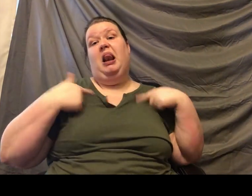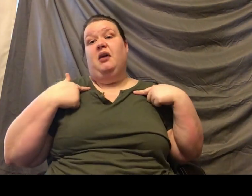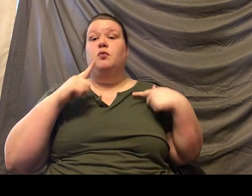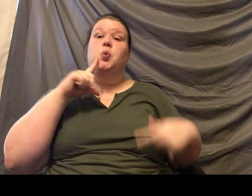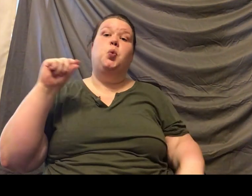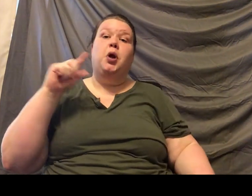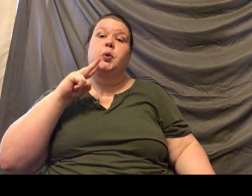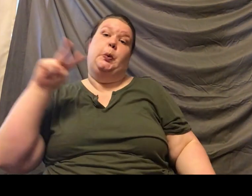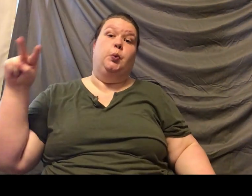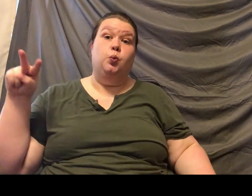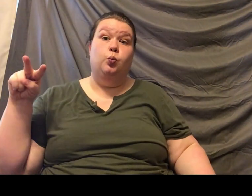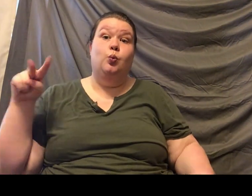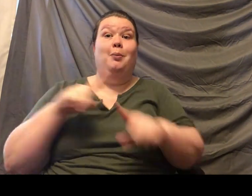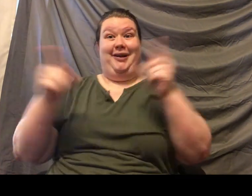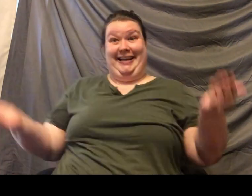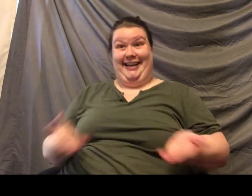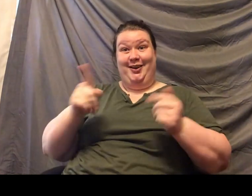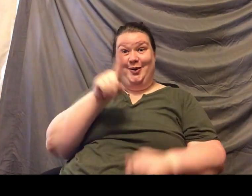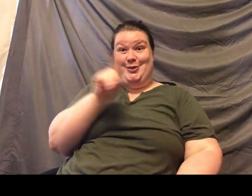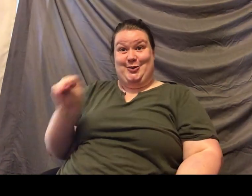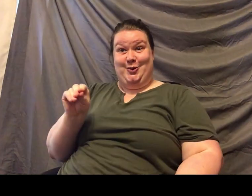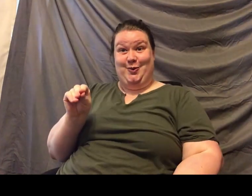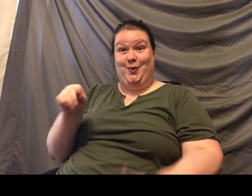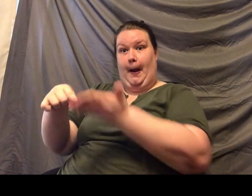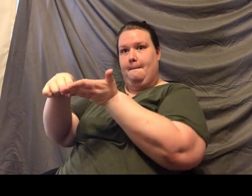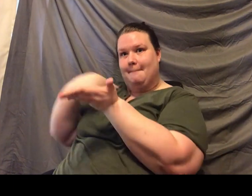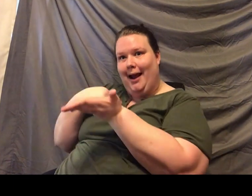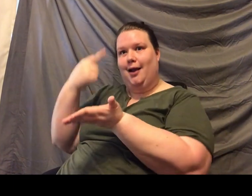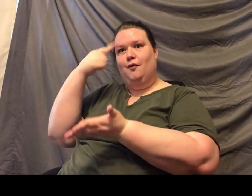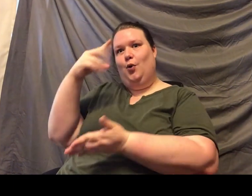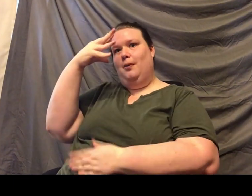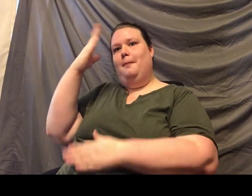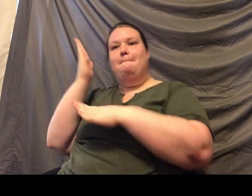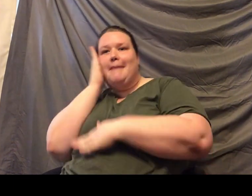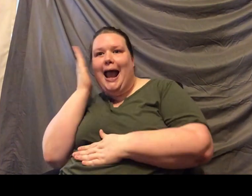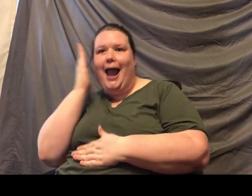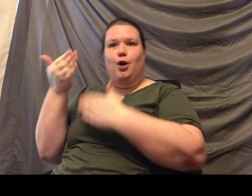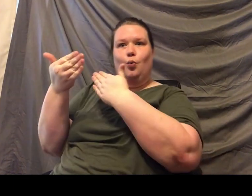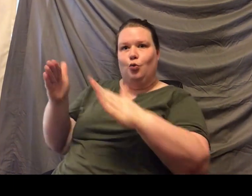food delivered to him every day. He also has free room and board. So, he should live to be a lot longer. A lot older.